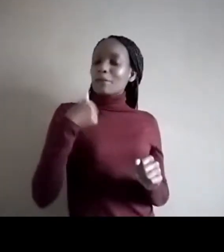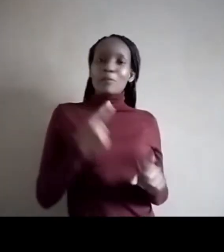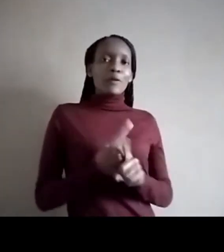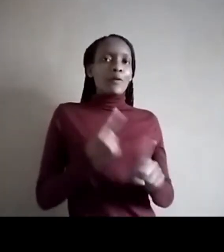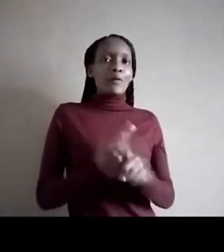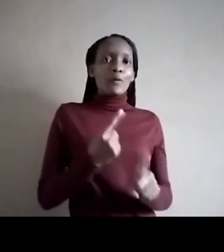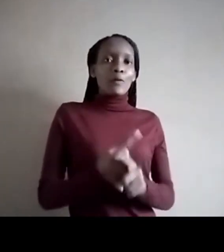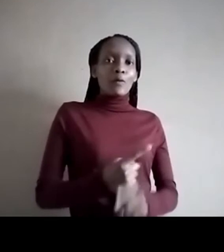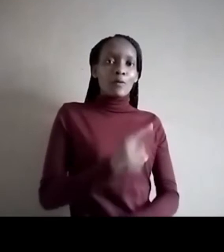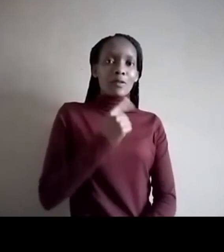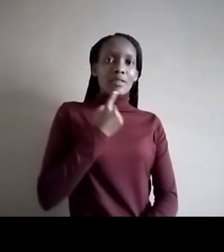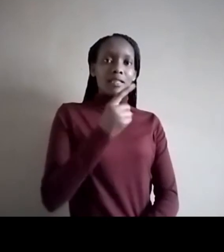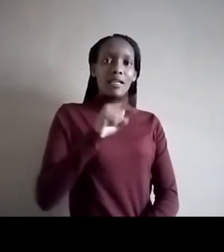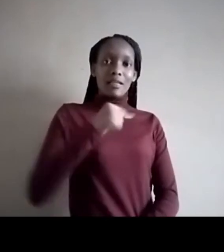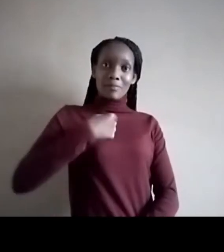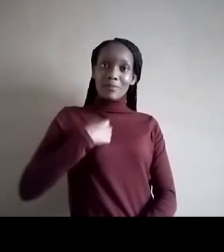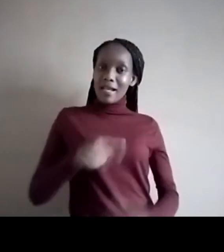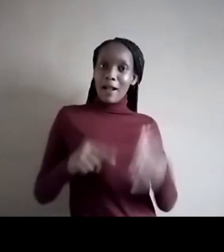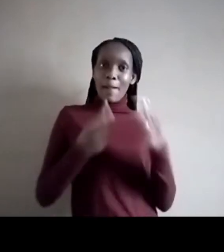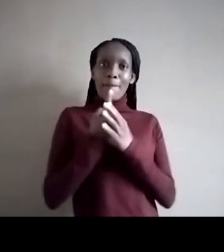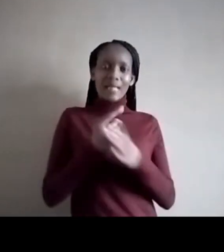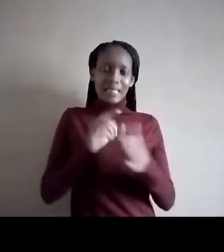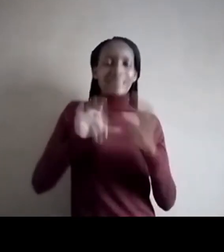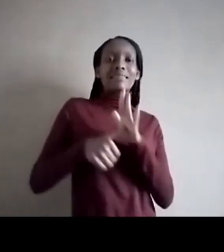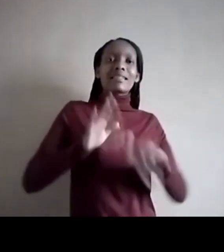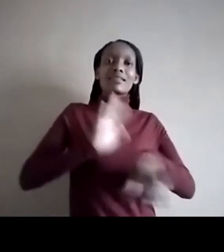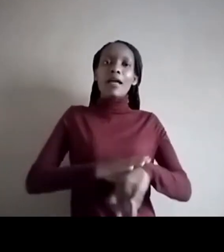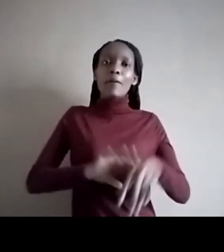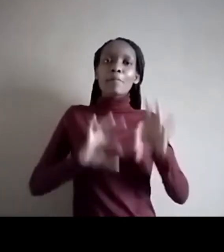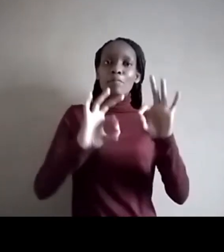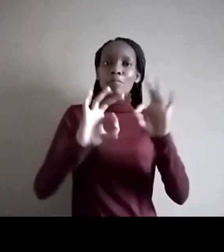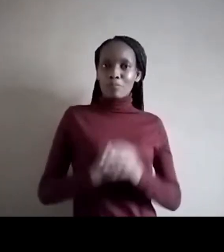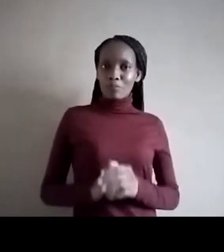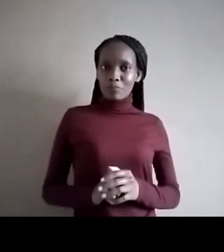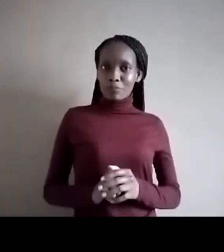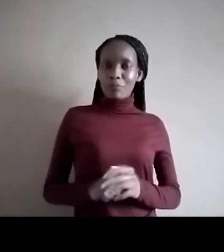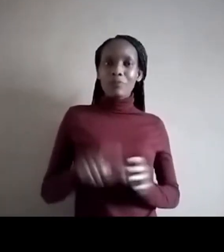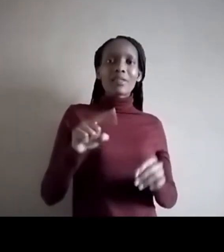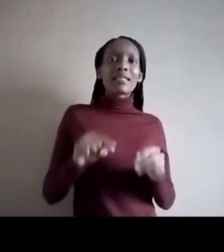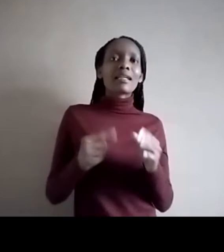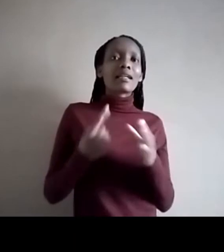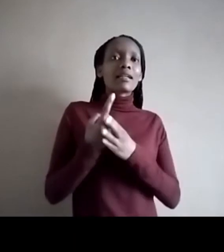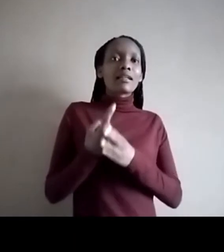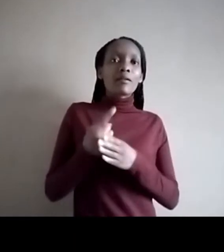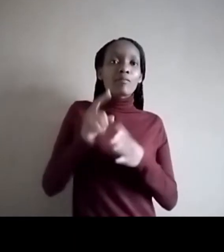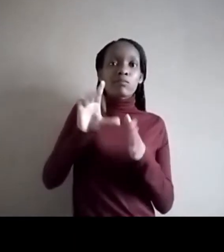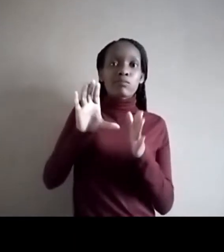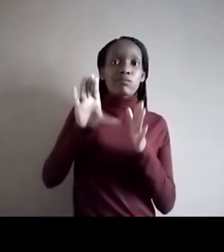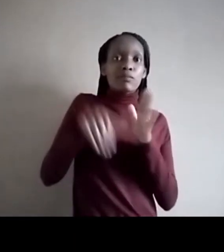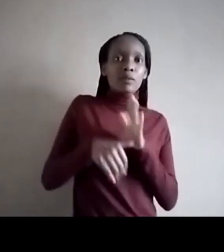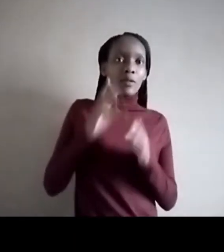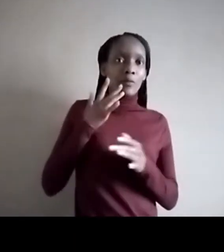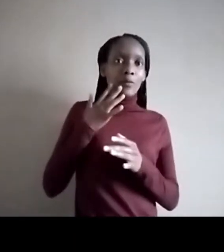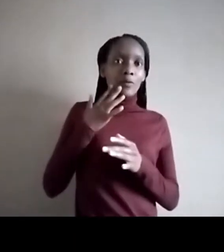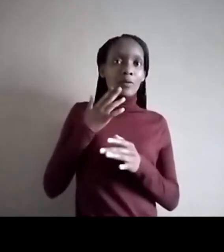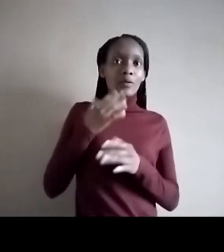at the right time. And what do I mean by paralysed at the right time? I was paralysed exactly a year after South Africa went